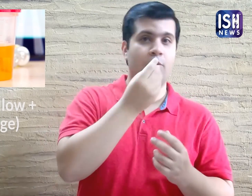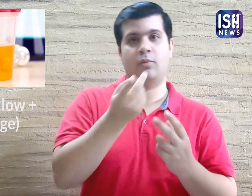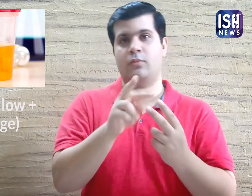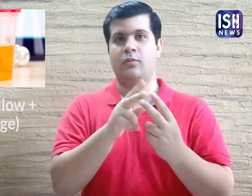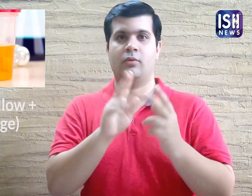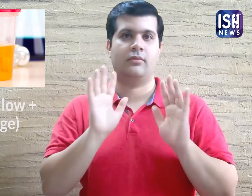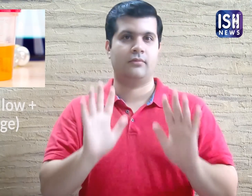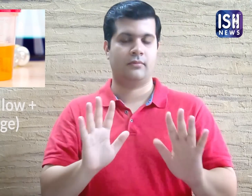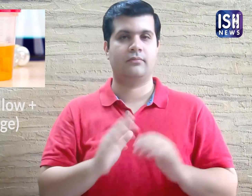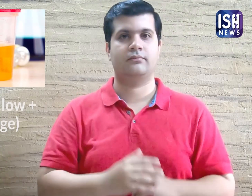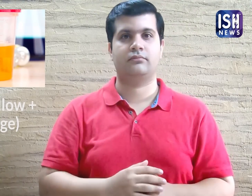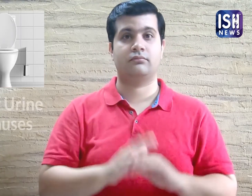or medicines.